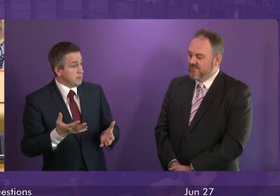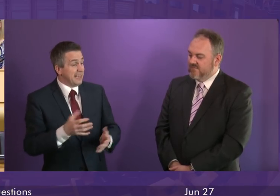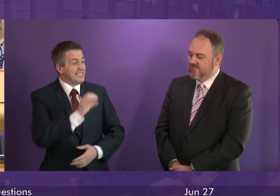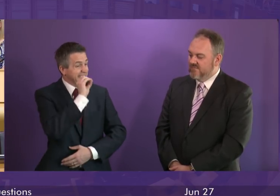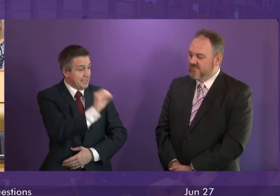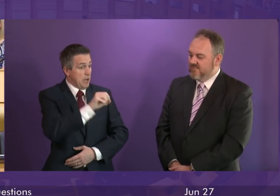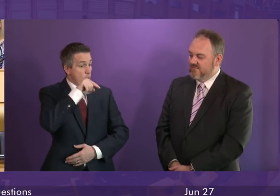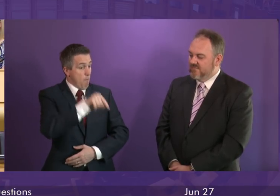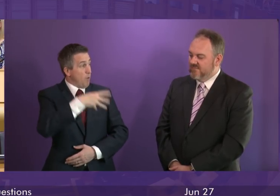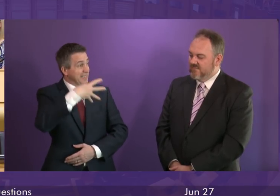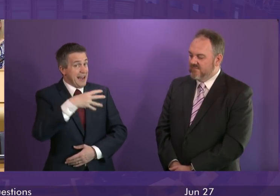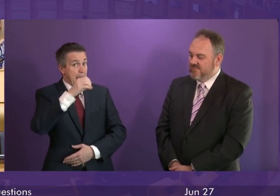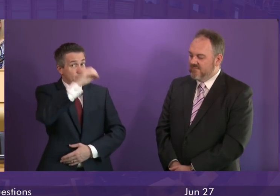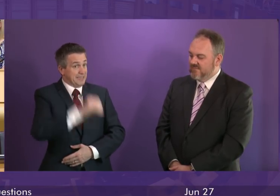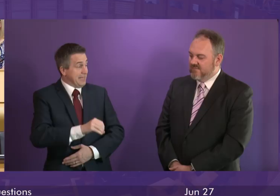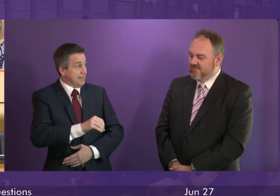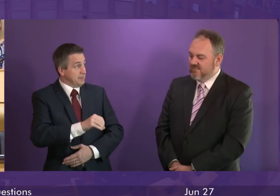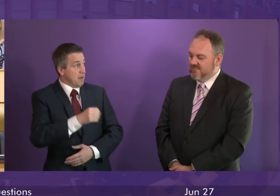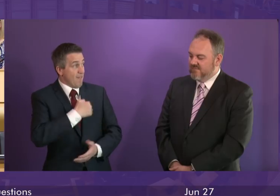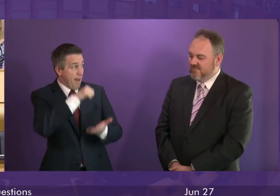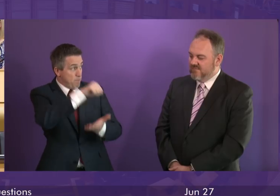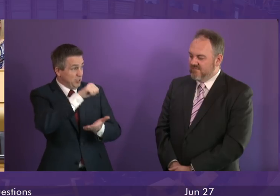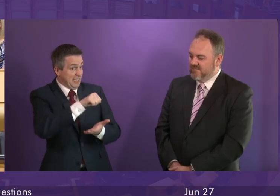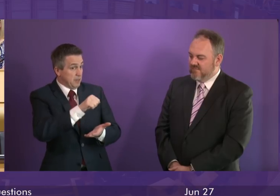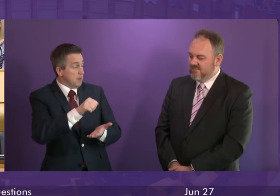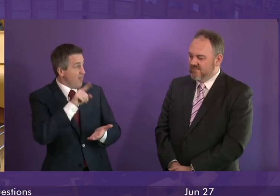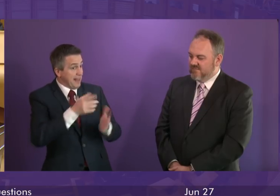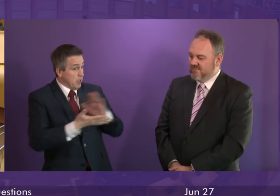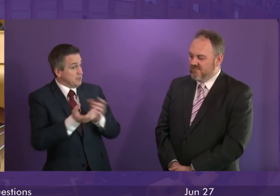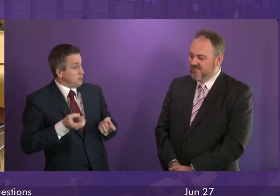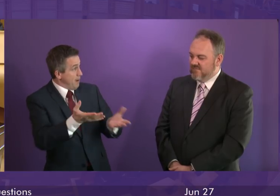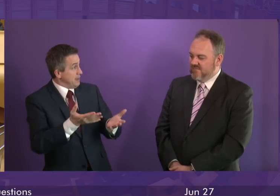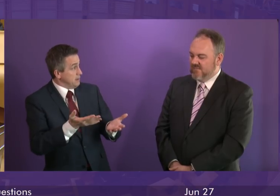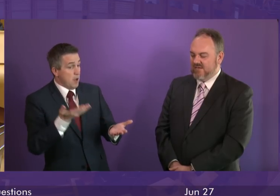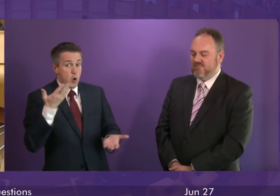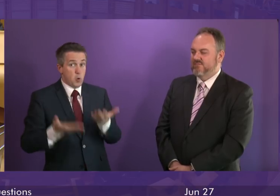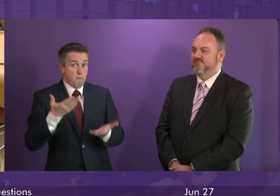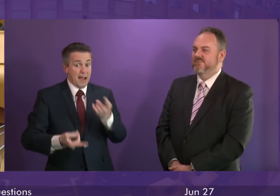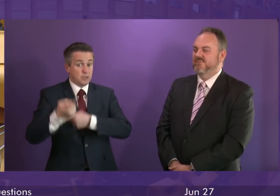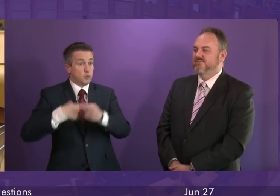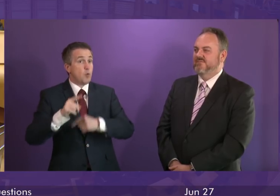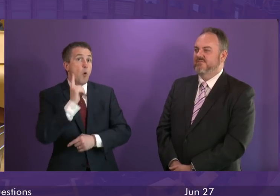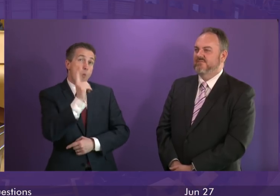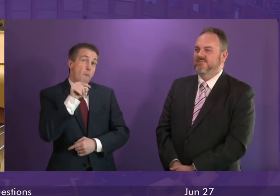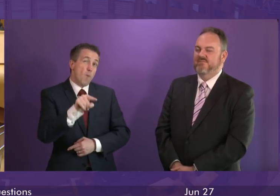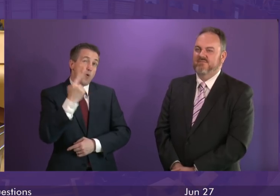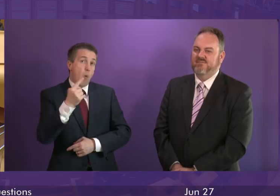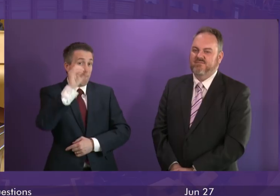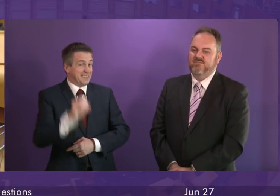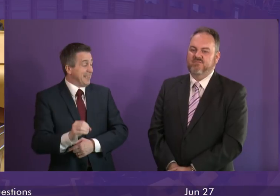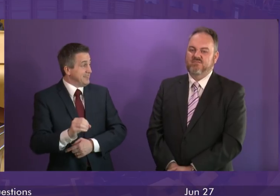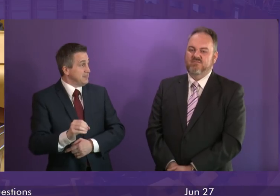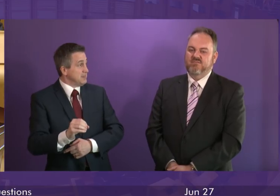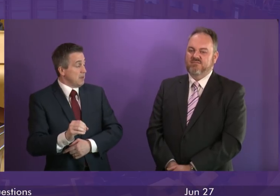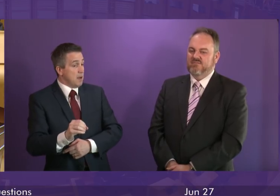0.9% of our budget. That compares in the last year to 1.1%. So it's down.